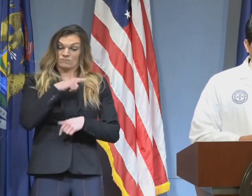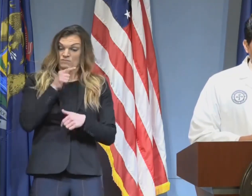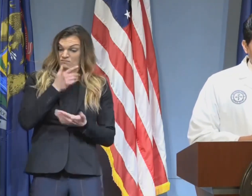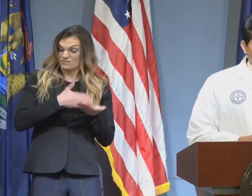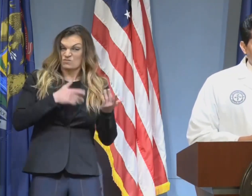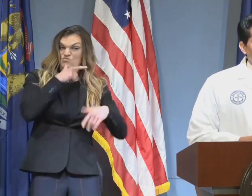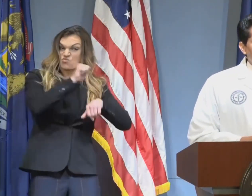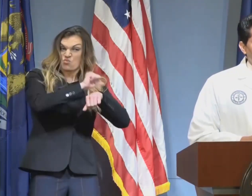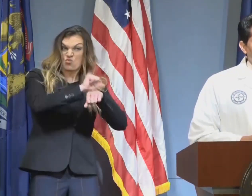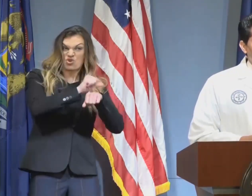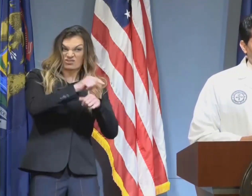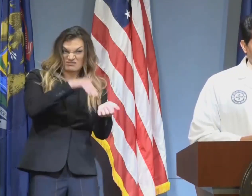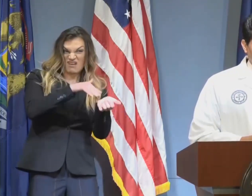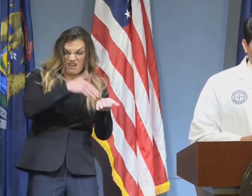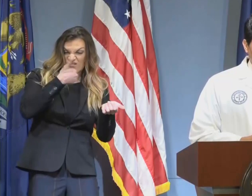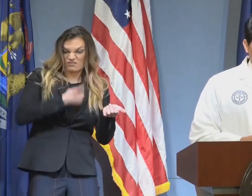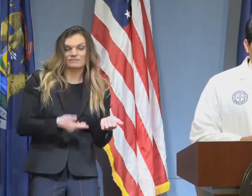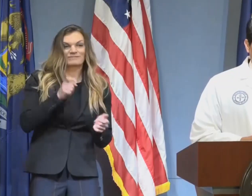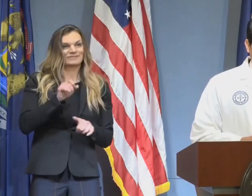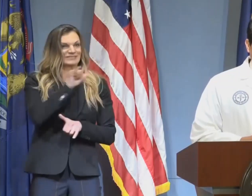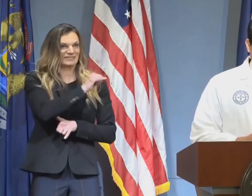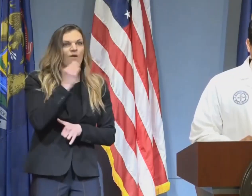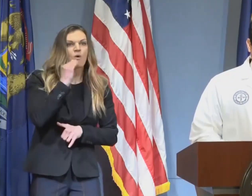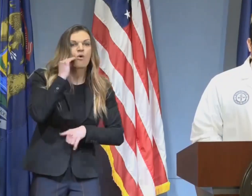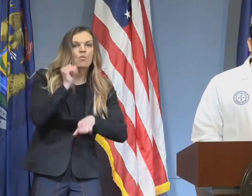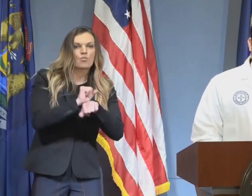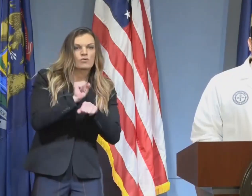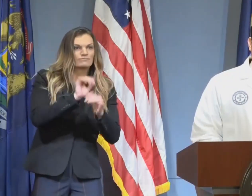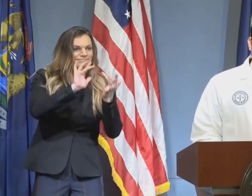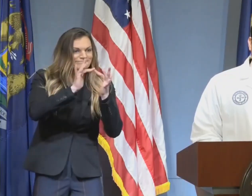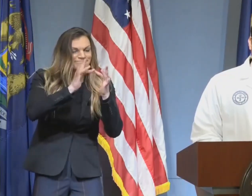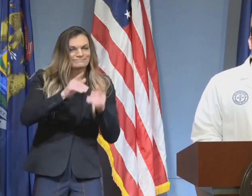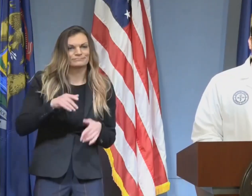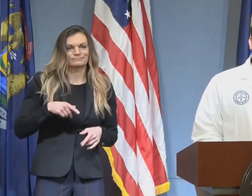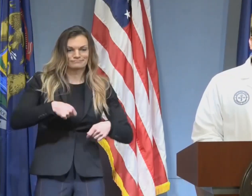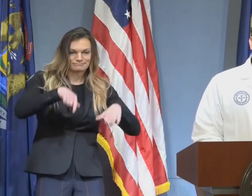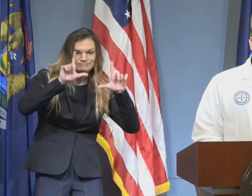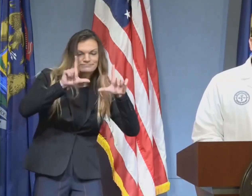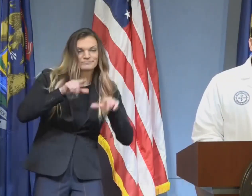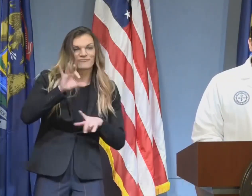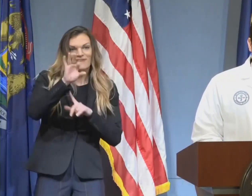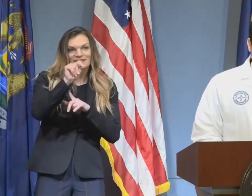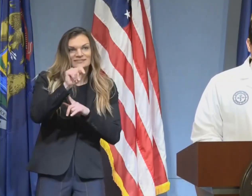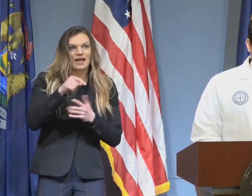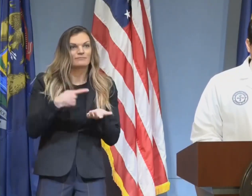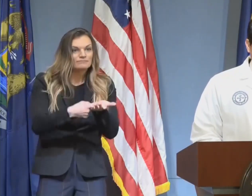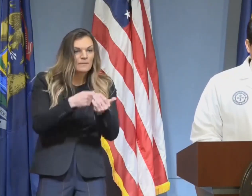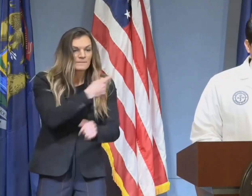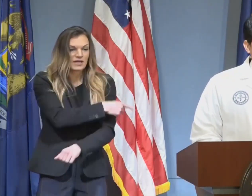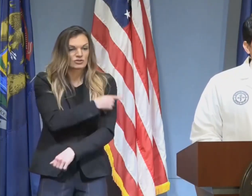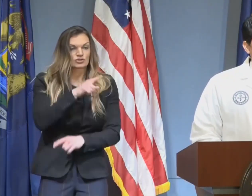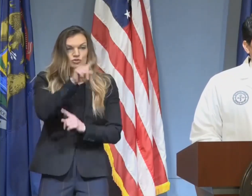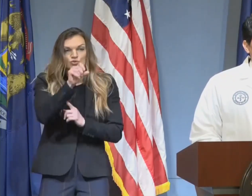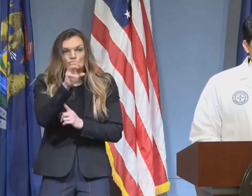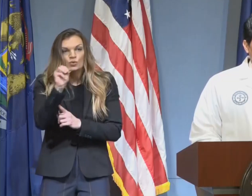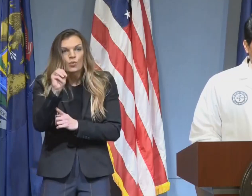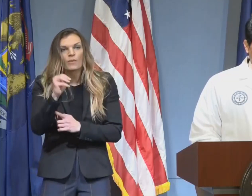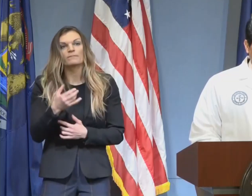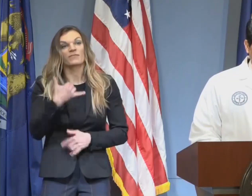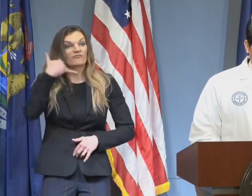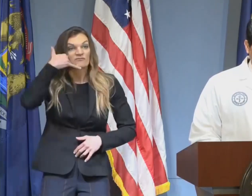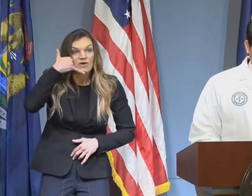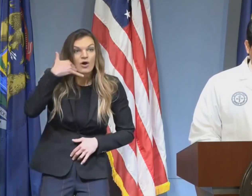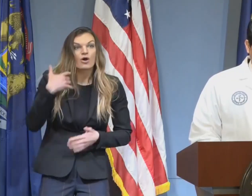trying to take care of their patients with telemedicine, using technology like FaceTime, Zoom, and the good old-fashioned